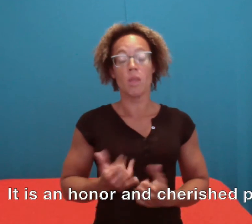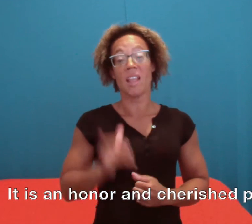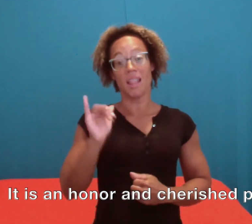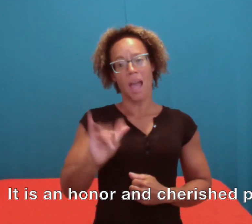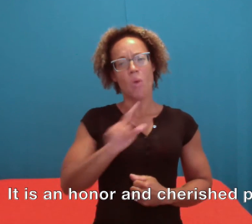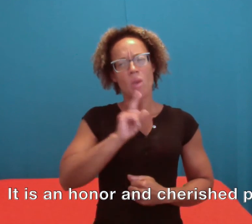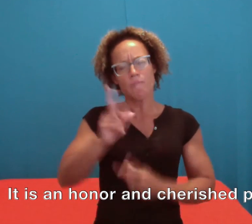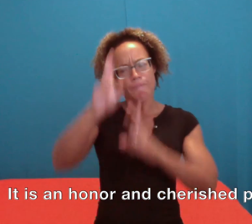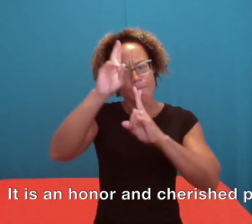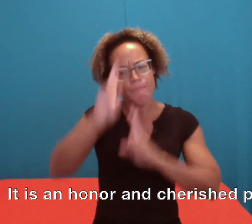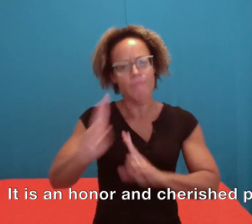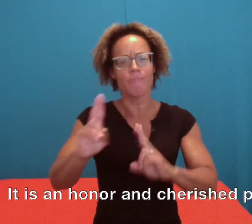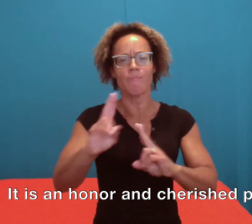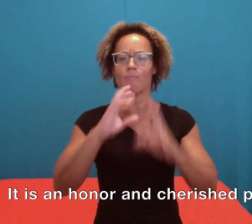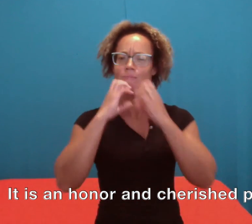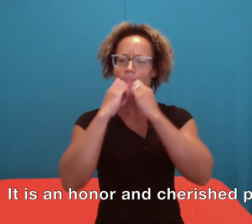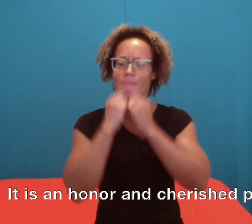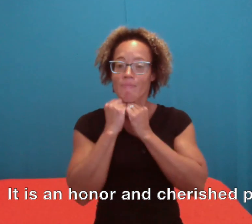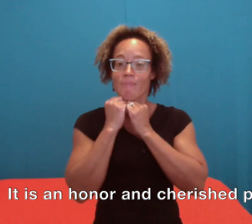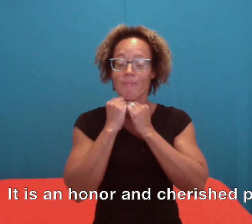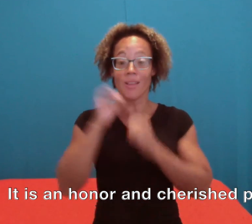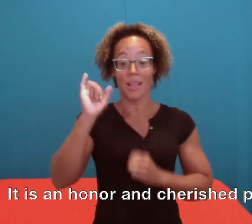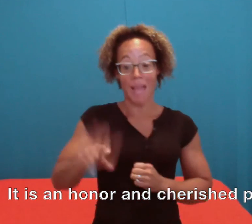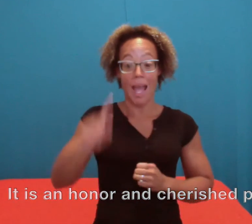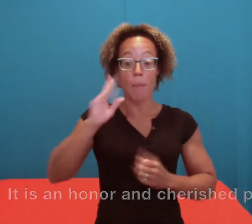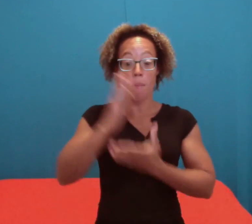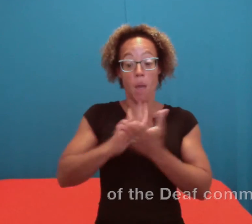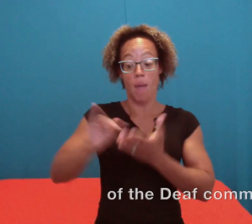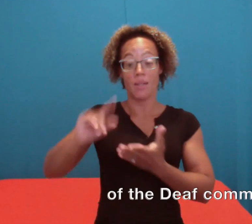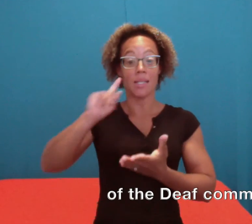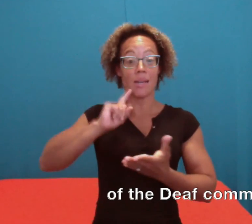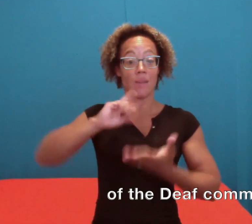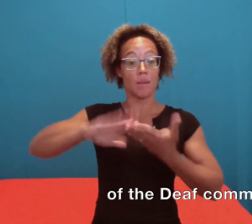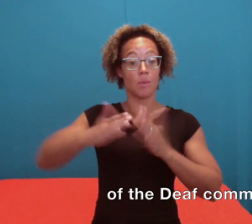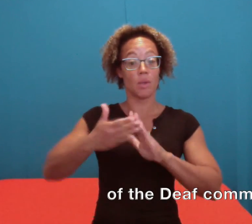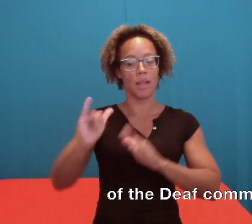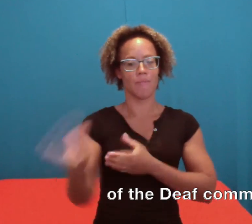It is an honor and a cherished part of the Deaf community.